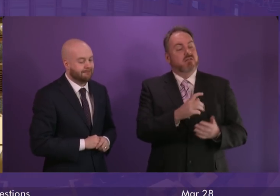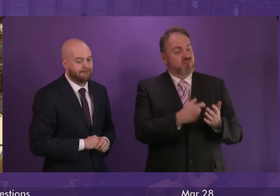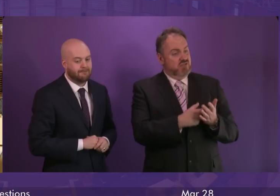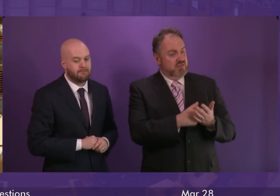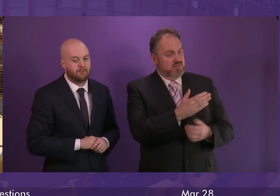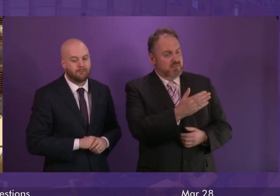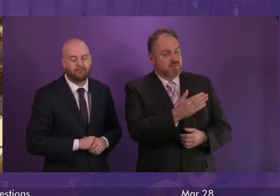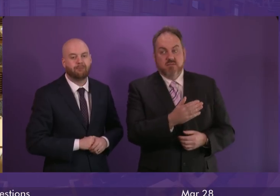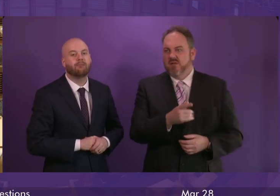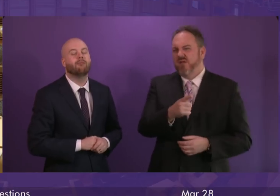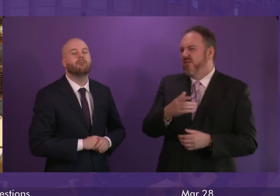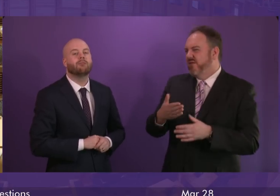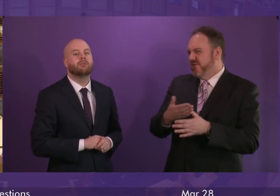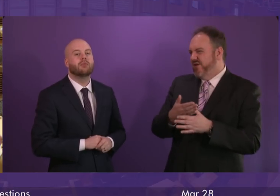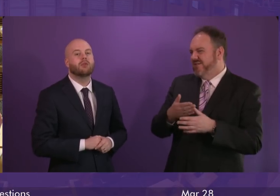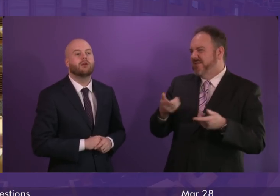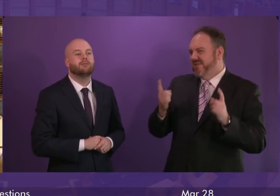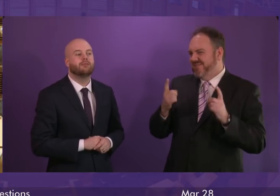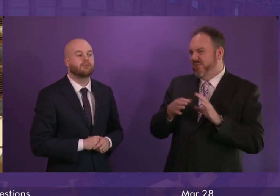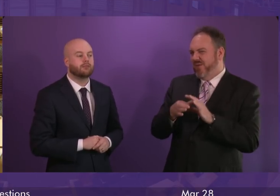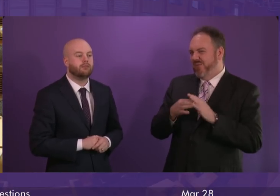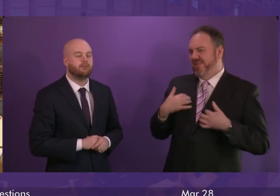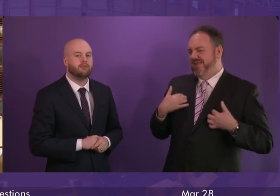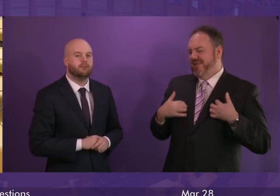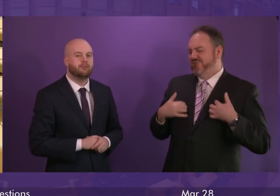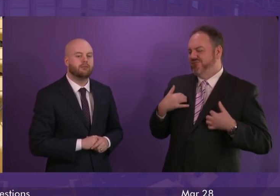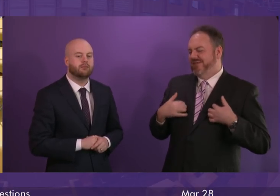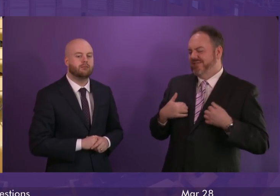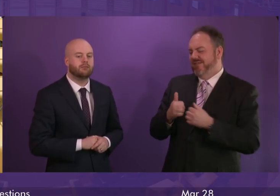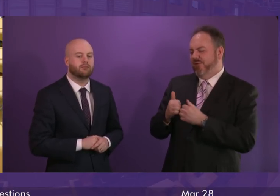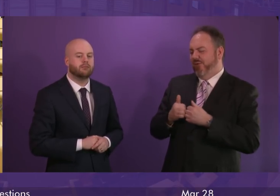First Minister was teaming up with some interesting people at the weekend I noticed.